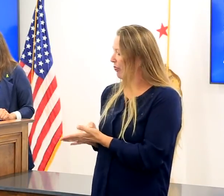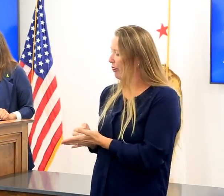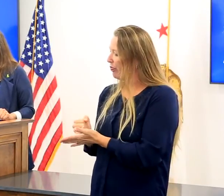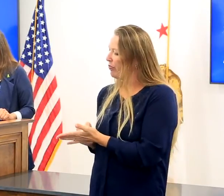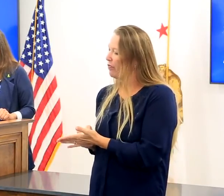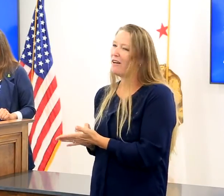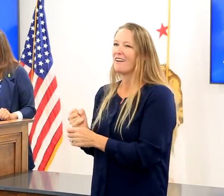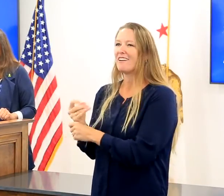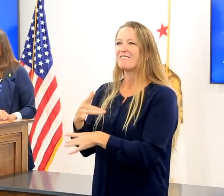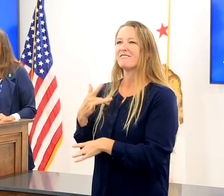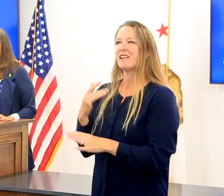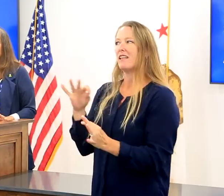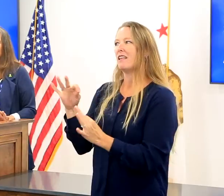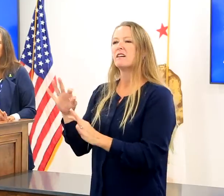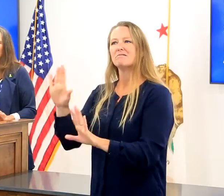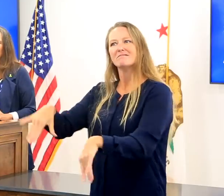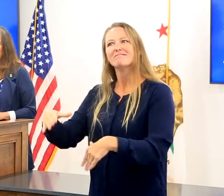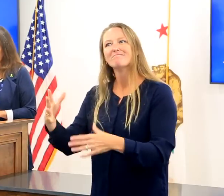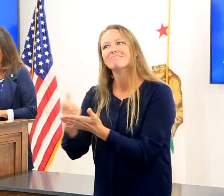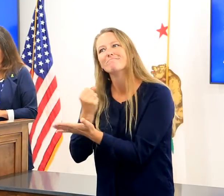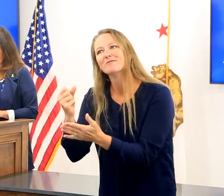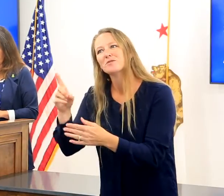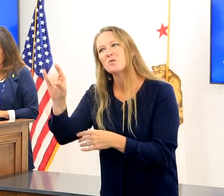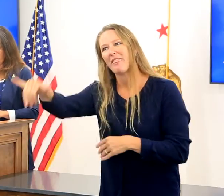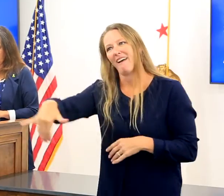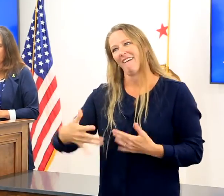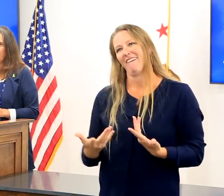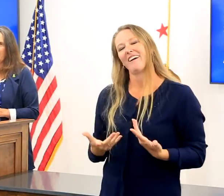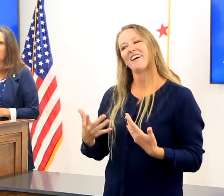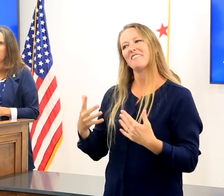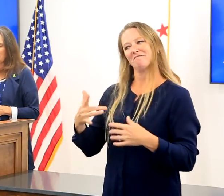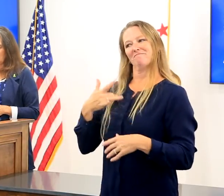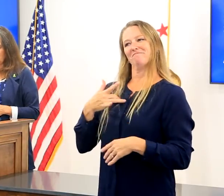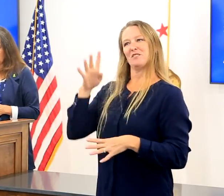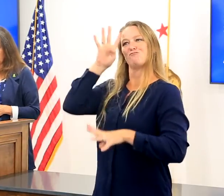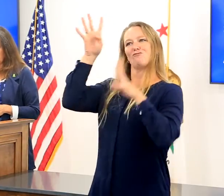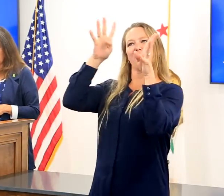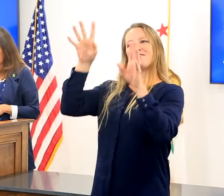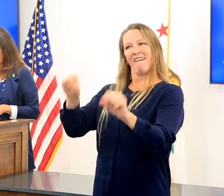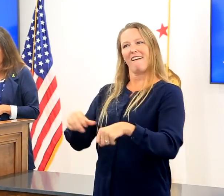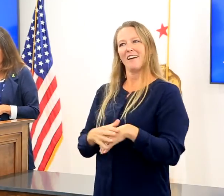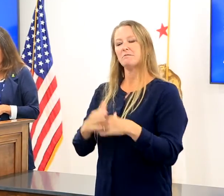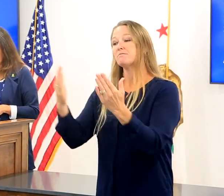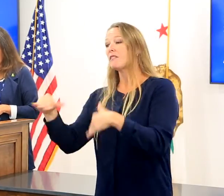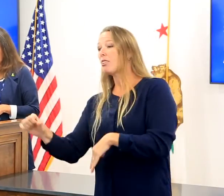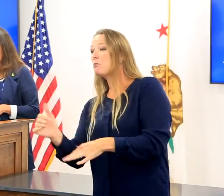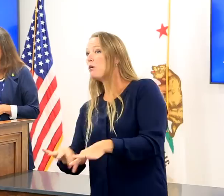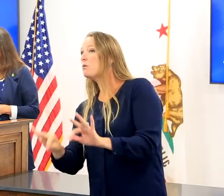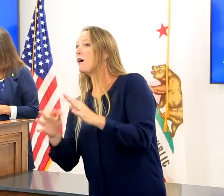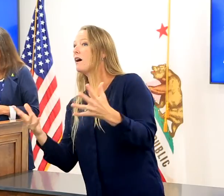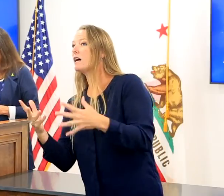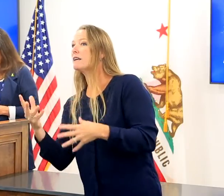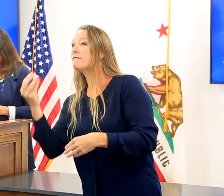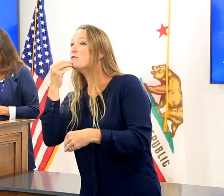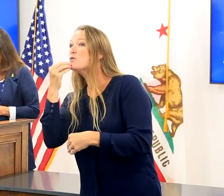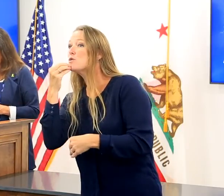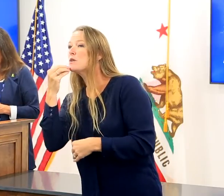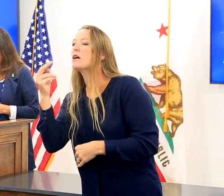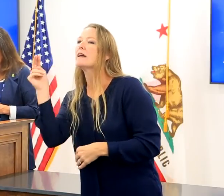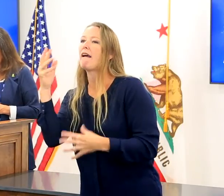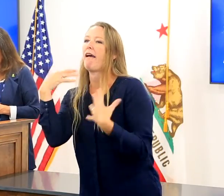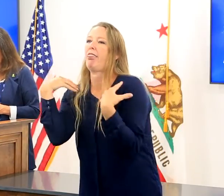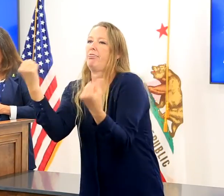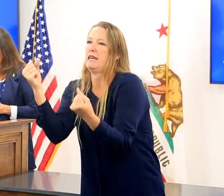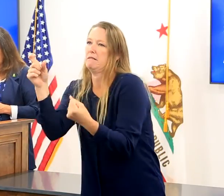diverting kind of thing. Give yourself a chance to be creative. Remember to eat nutritious meals. And finally, we want you